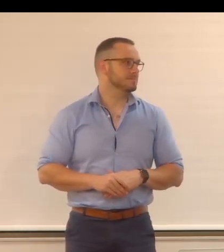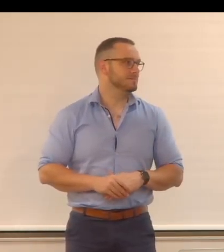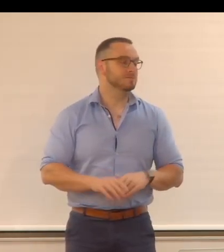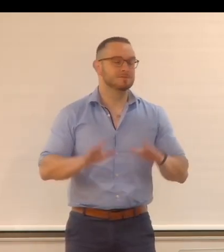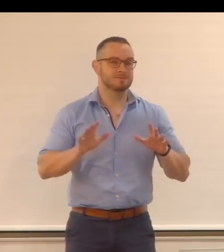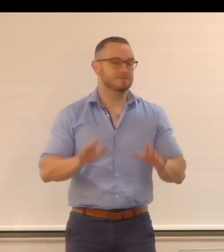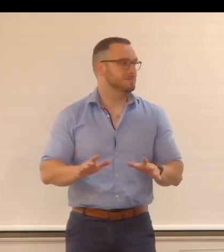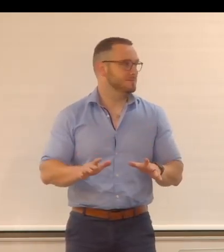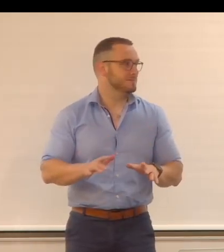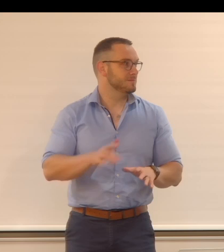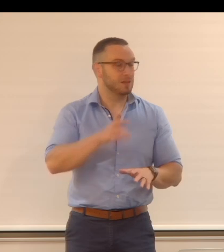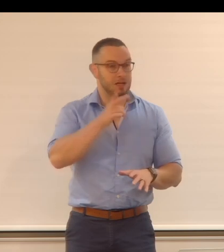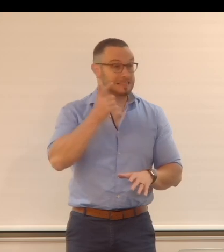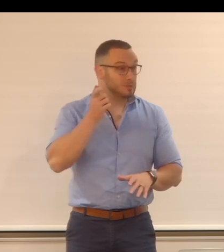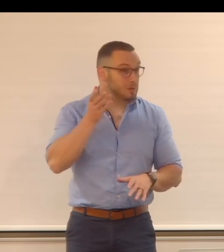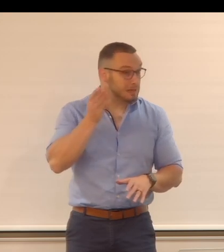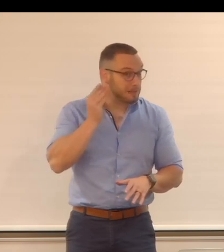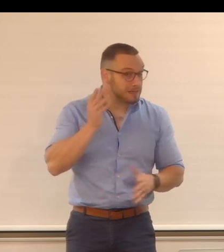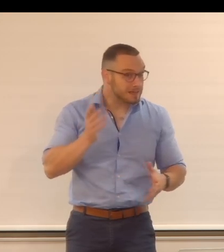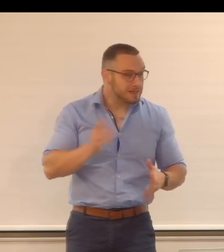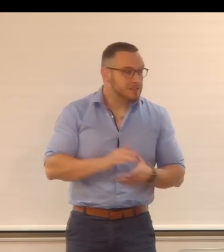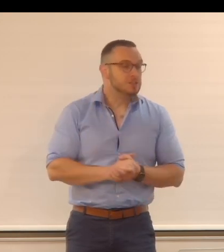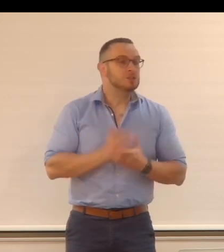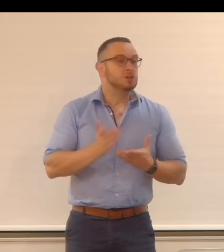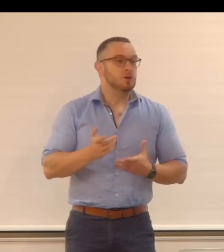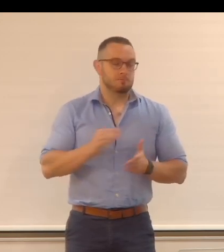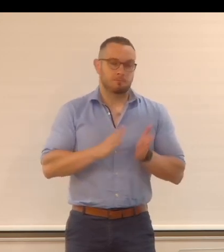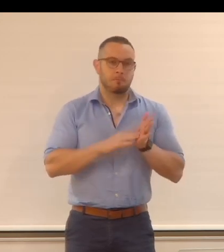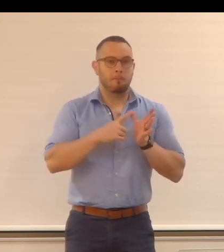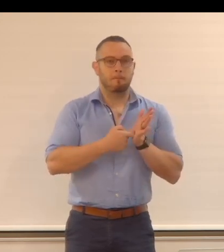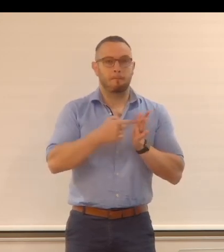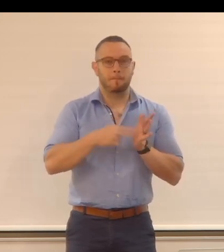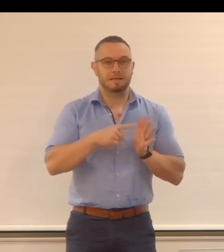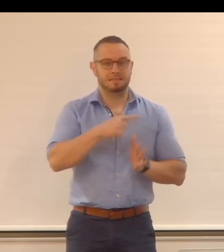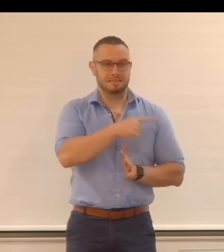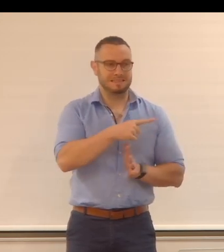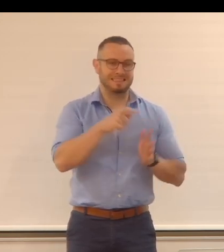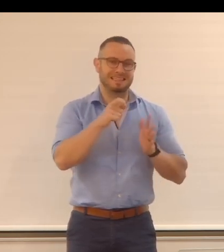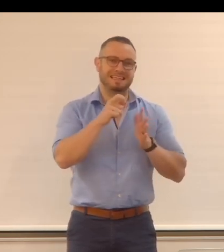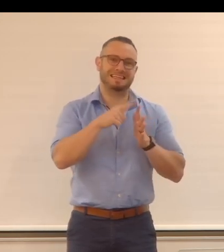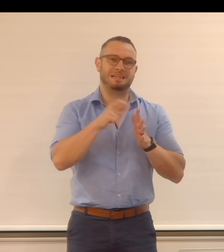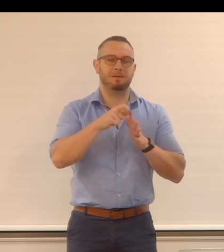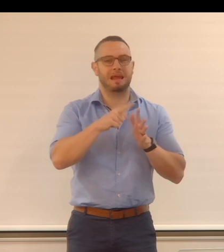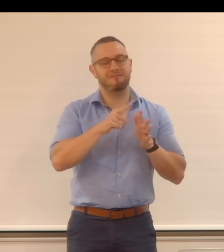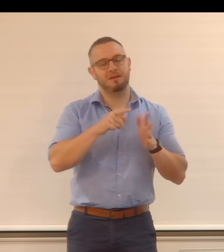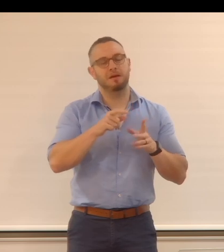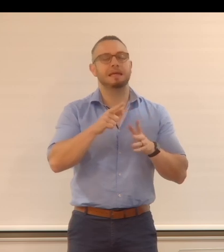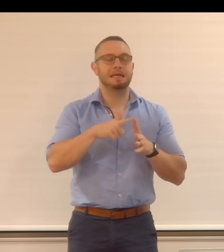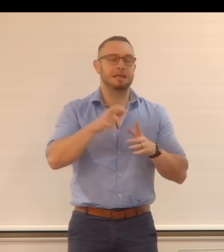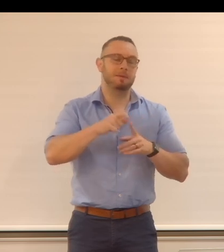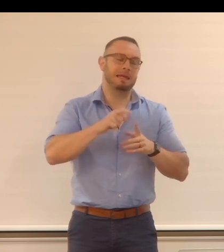So can you all hear me? So I'm Martine from the EPFL Space Center. And